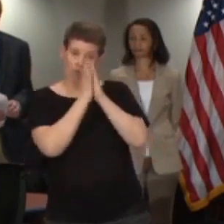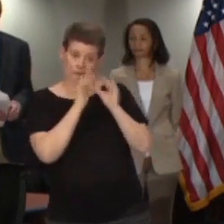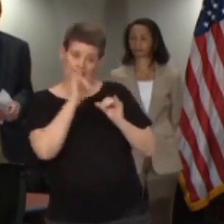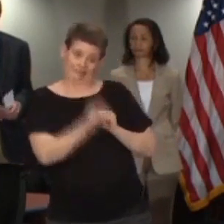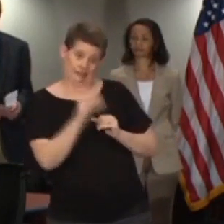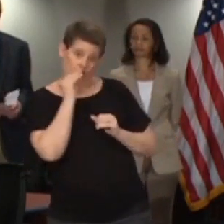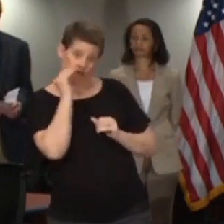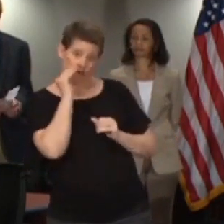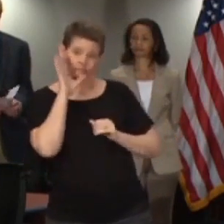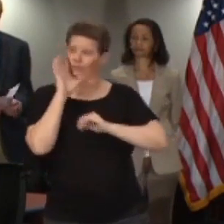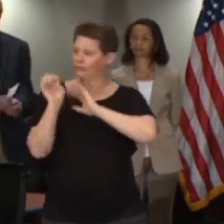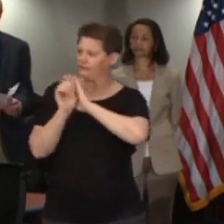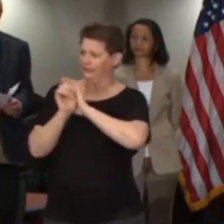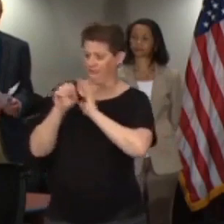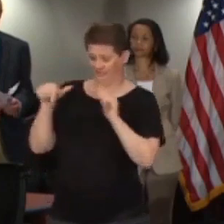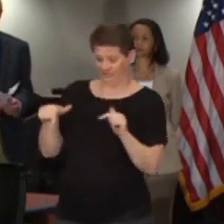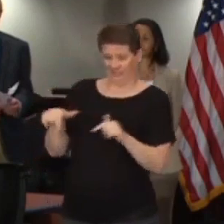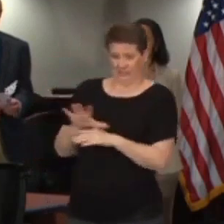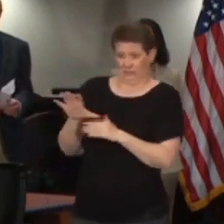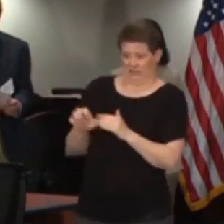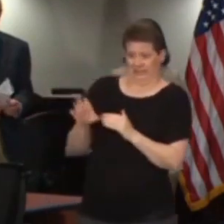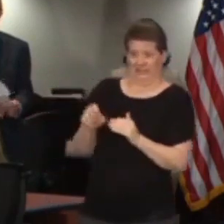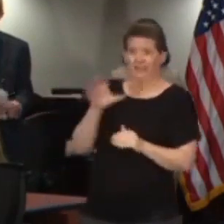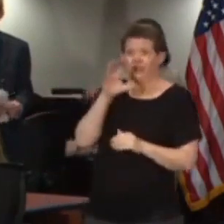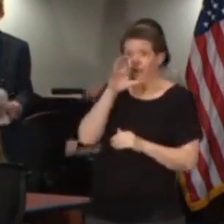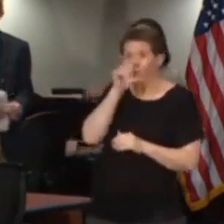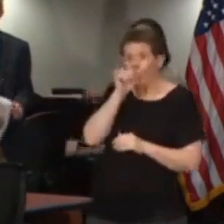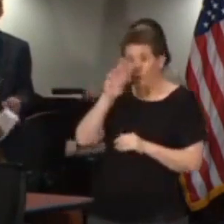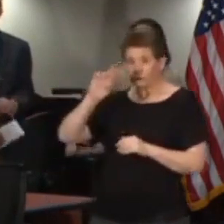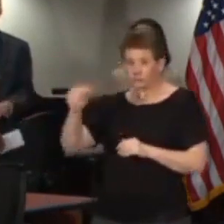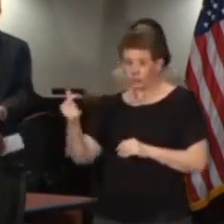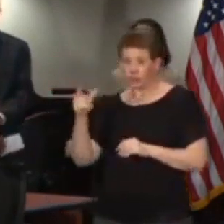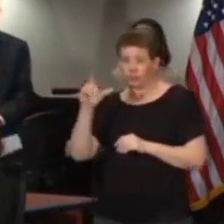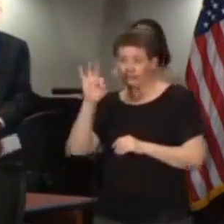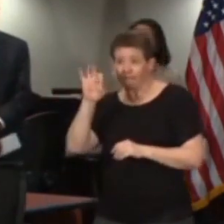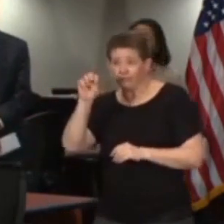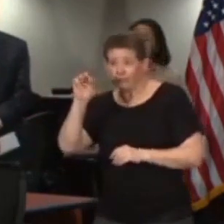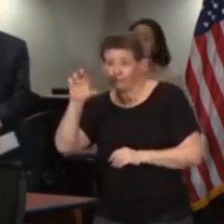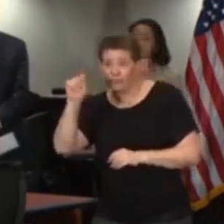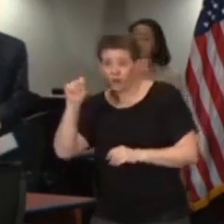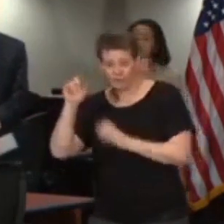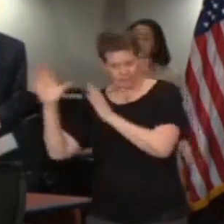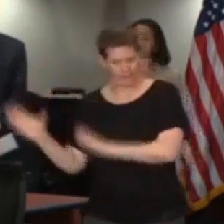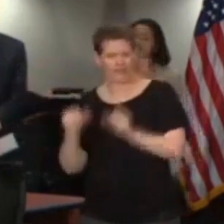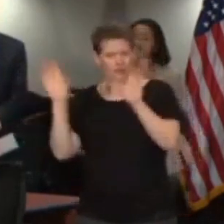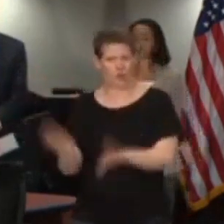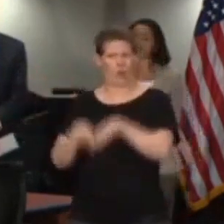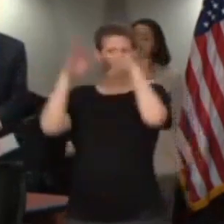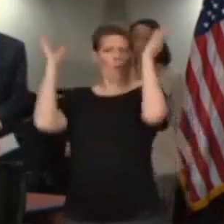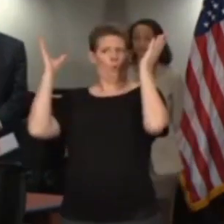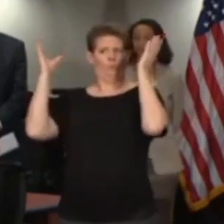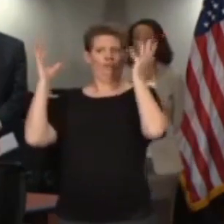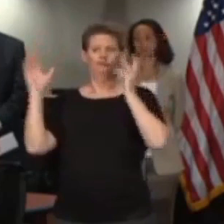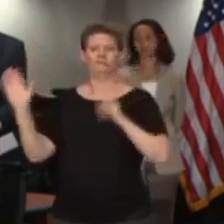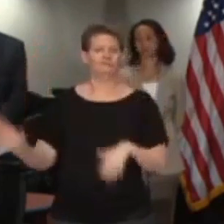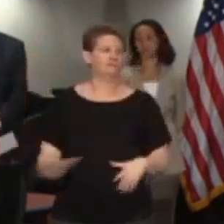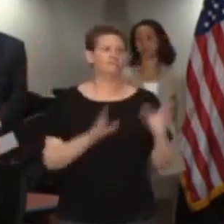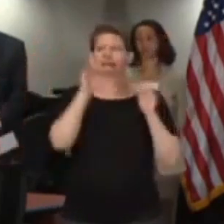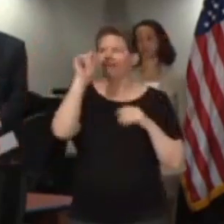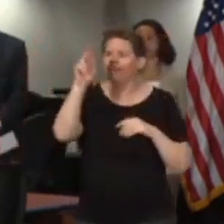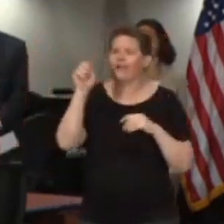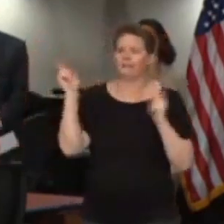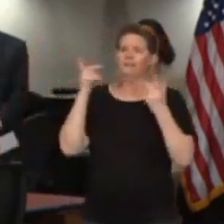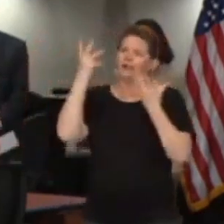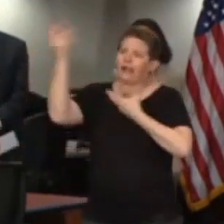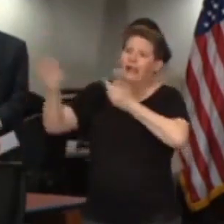example, this weekend, the Orangeburg flea market plans to be operational and functioning and lakes people still going out on boats. Why not